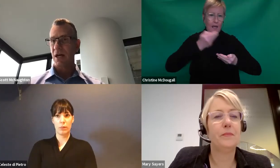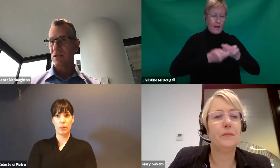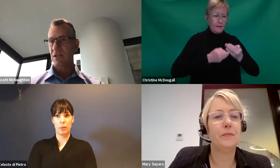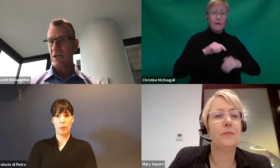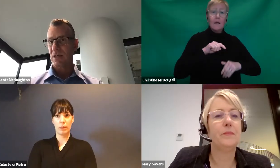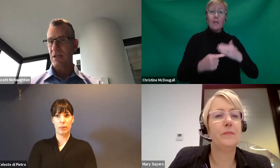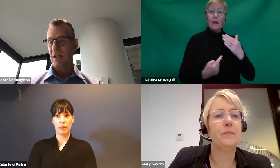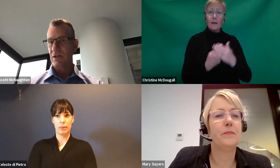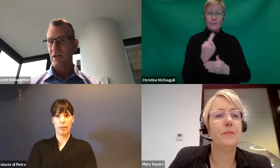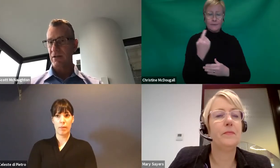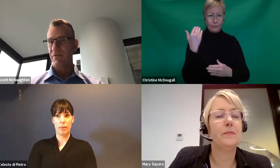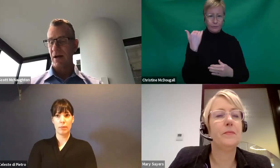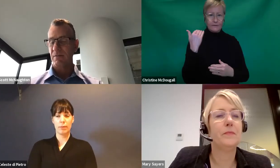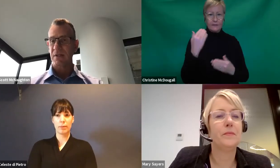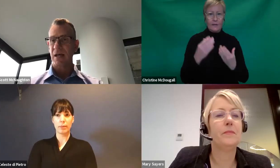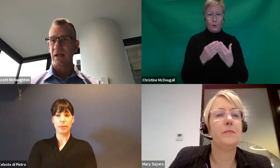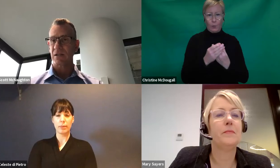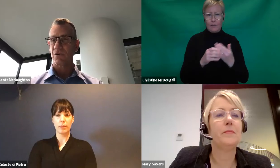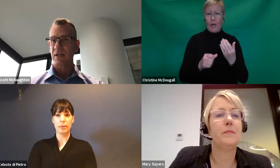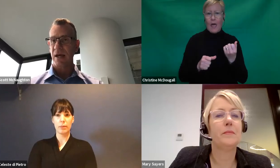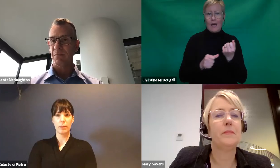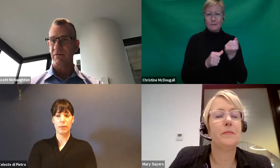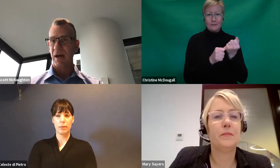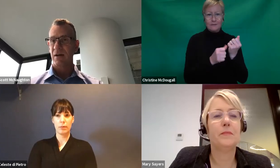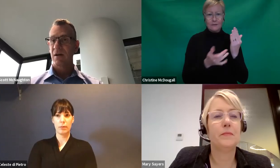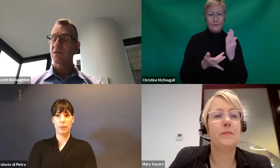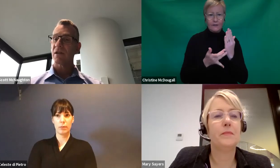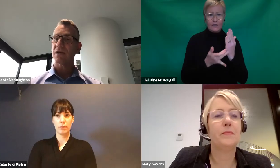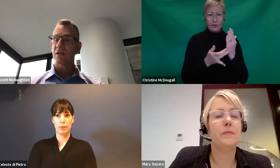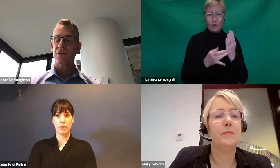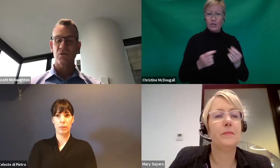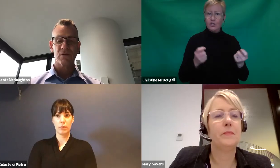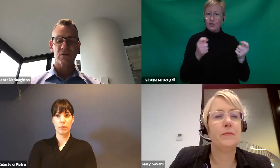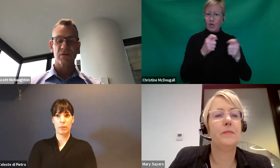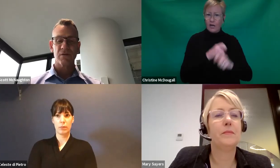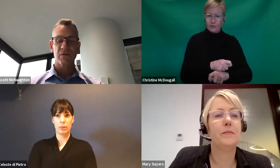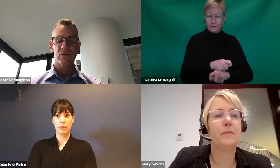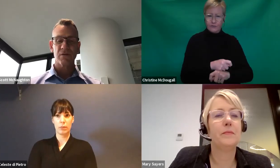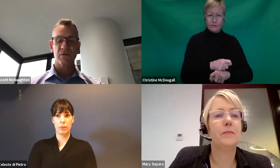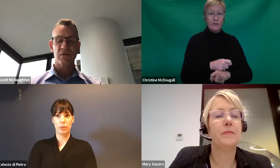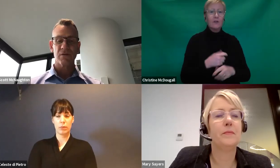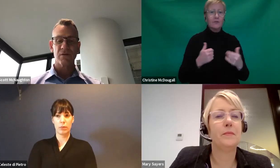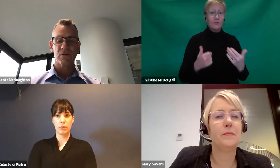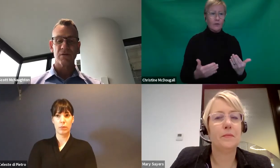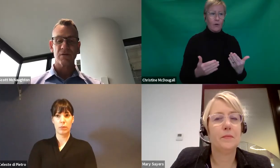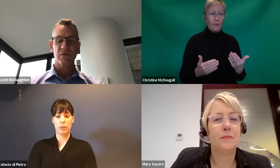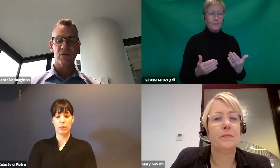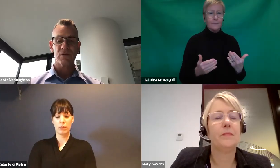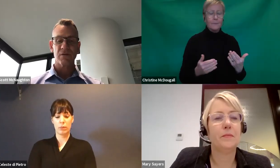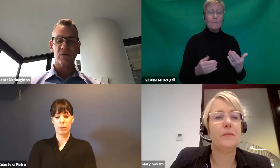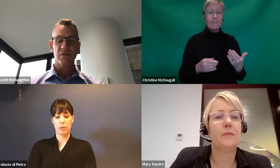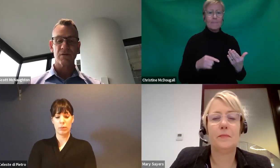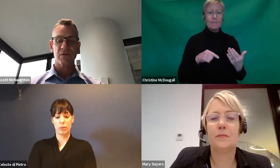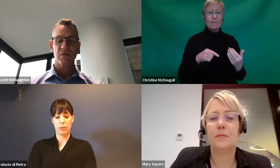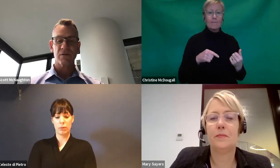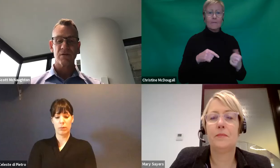with the changes to the assistive technology for argument's sake as a good example of that. So these are the sorts of support, strategies